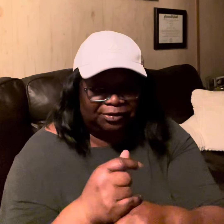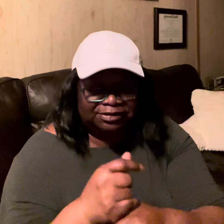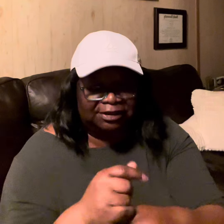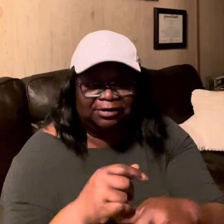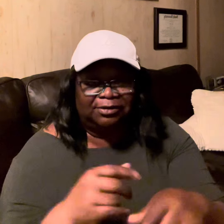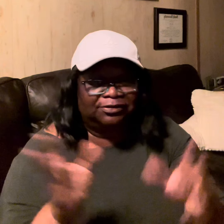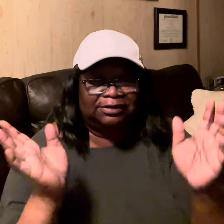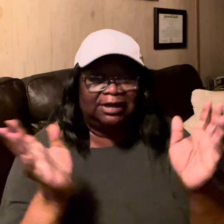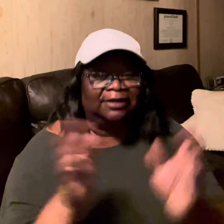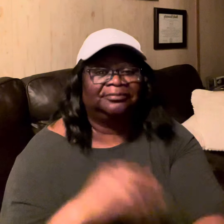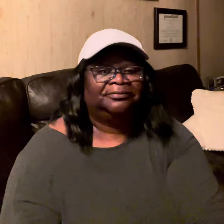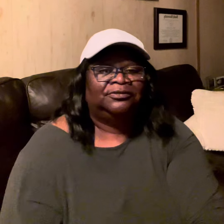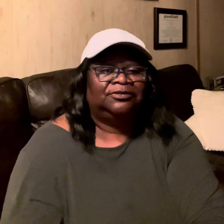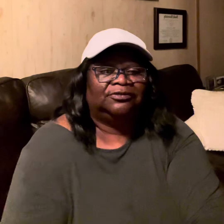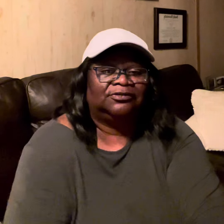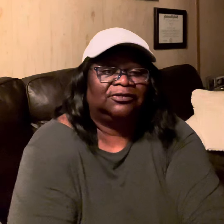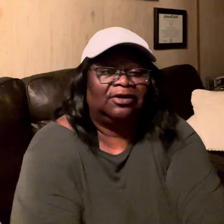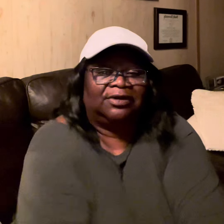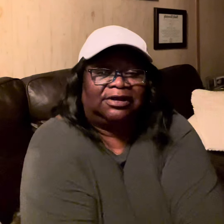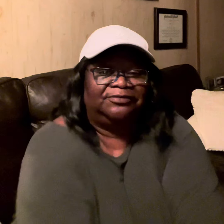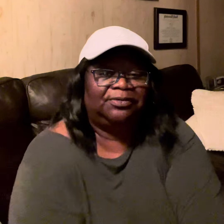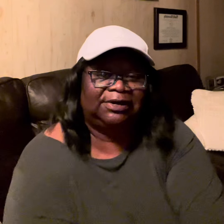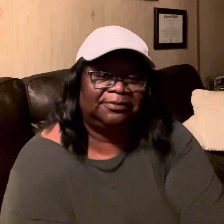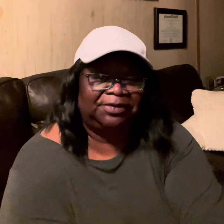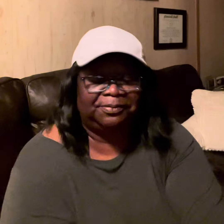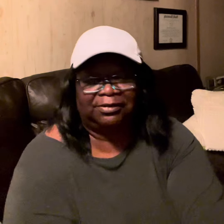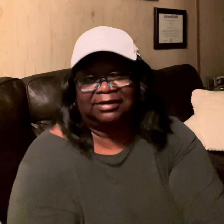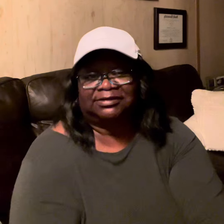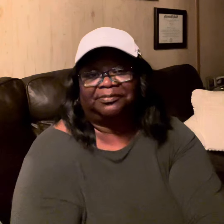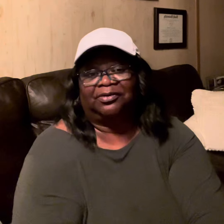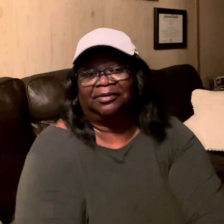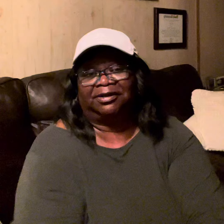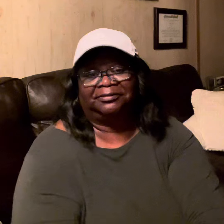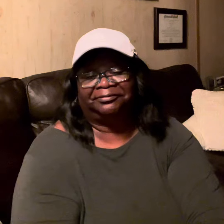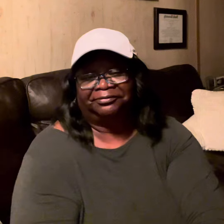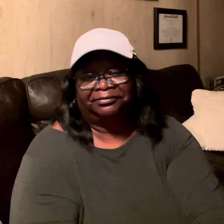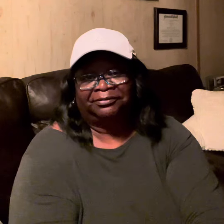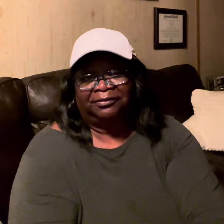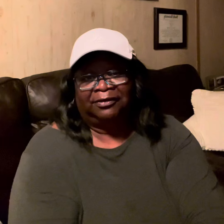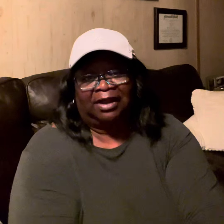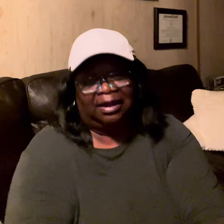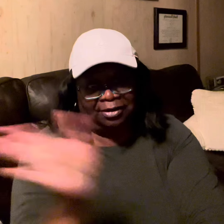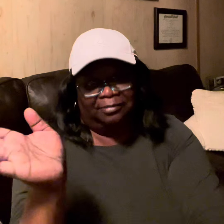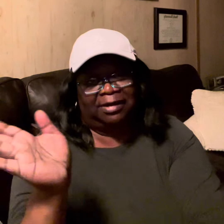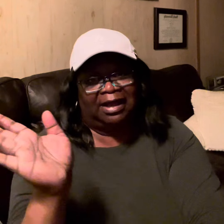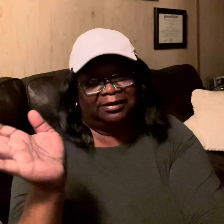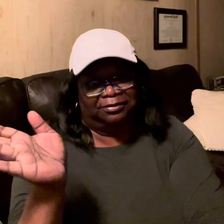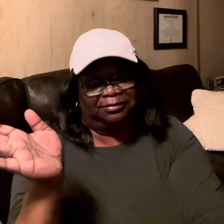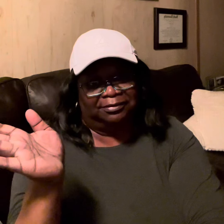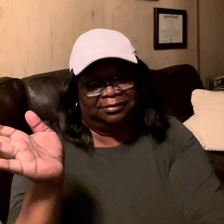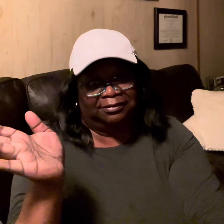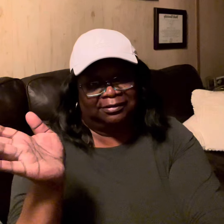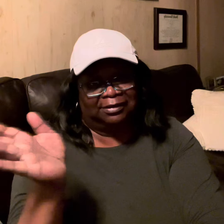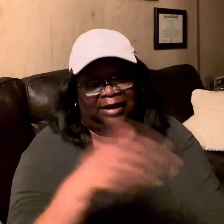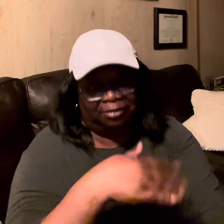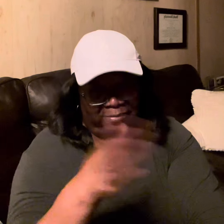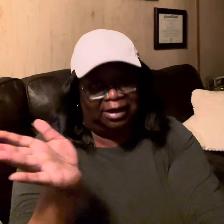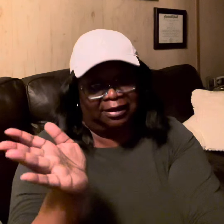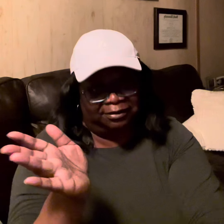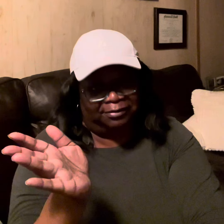stickers yeah I don't care if you want them people that support me I'm gonna block you I'm gonna block you